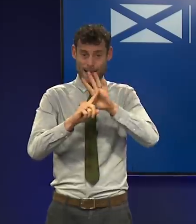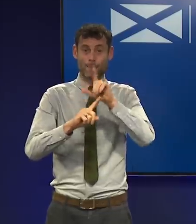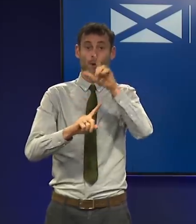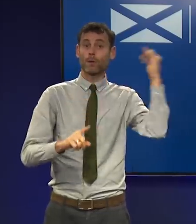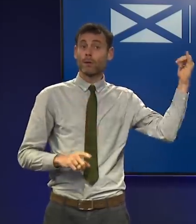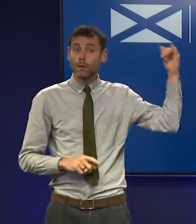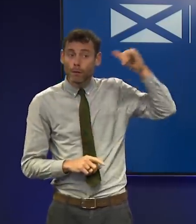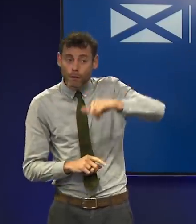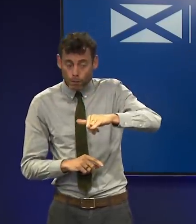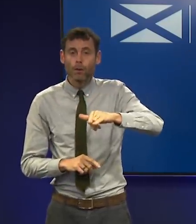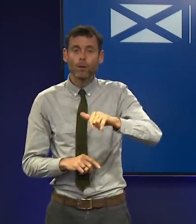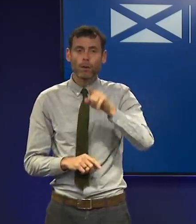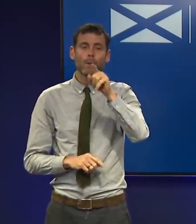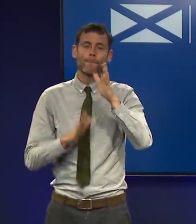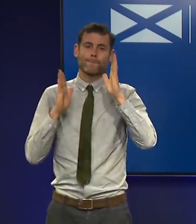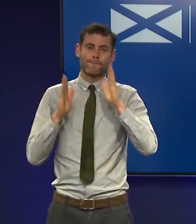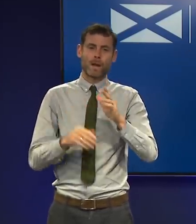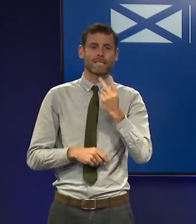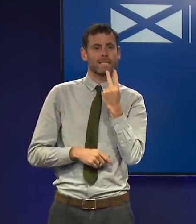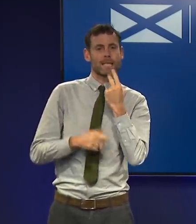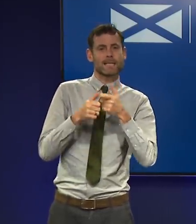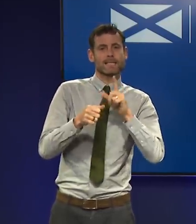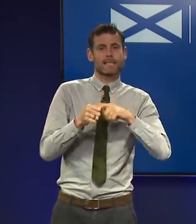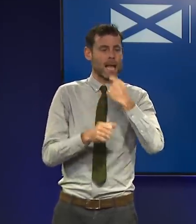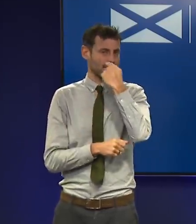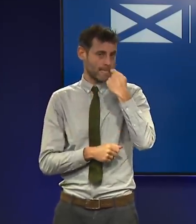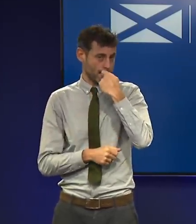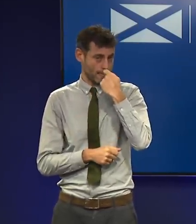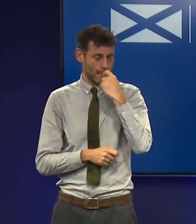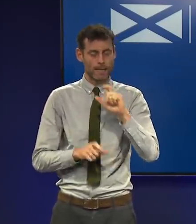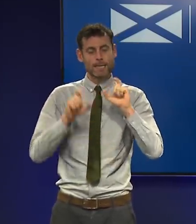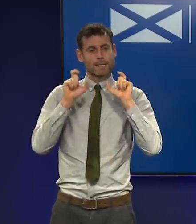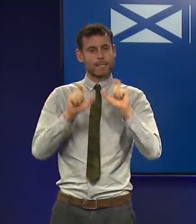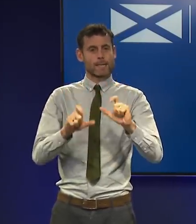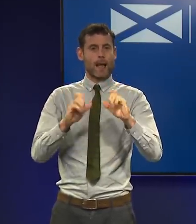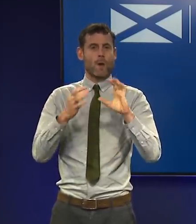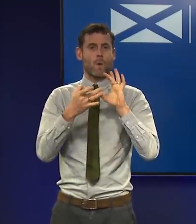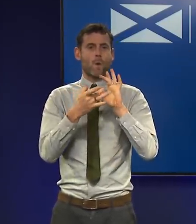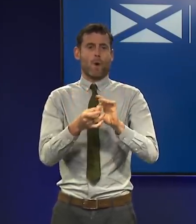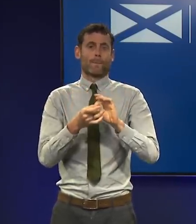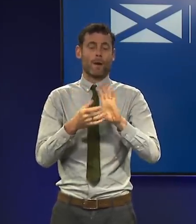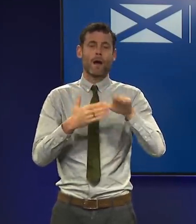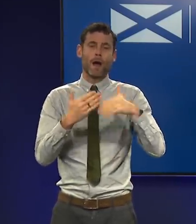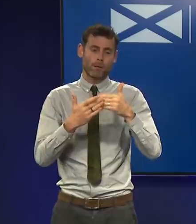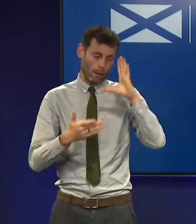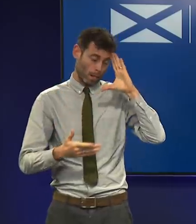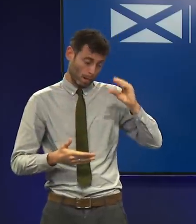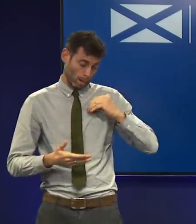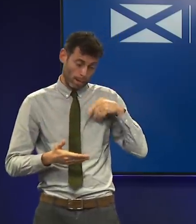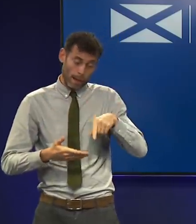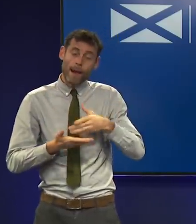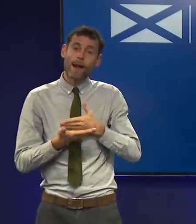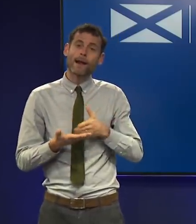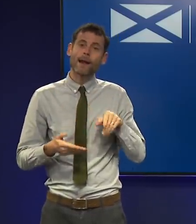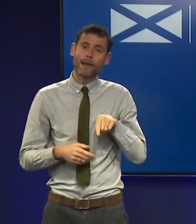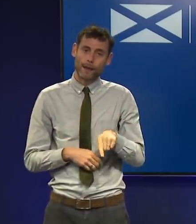on the second day after arrival and self-isolate until they get the result of that test. We know, however, that